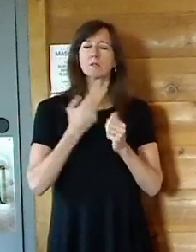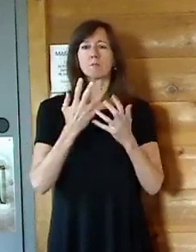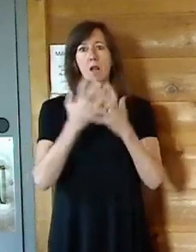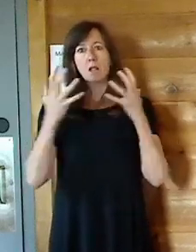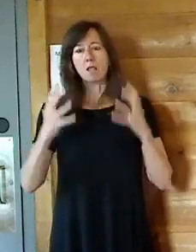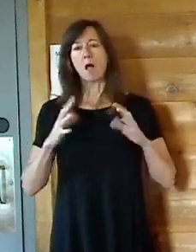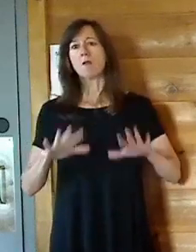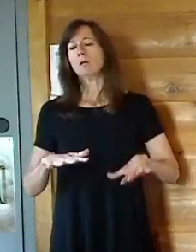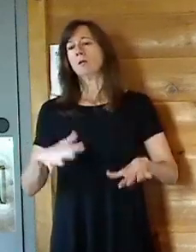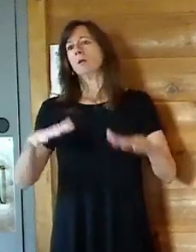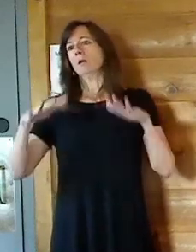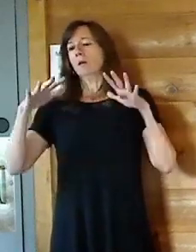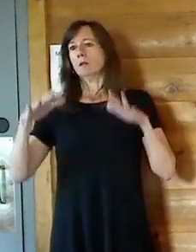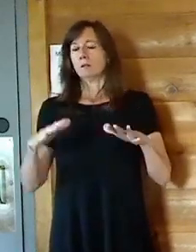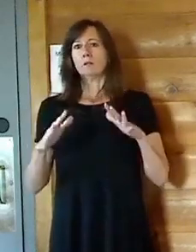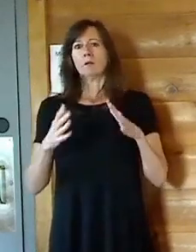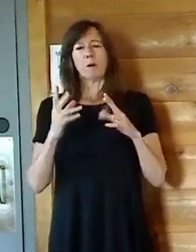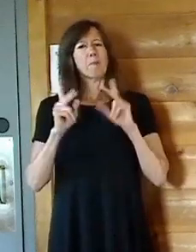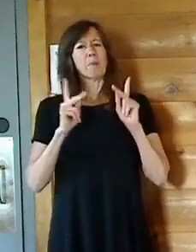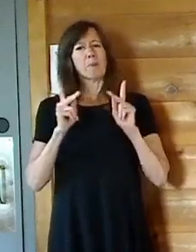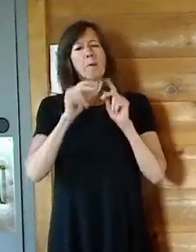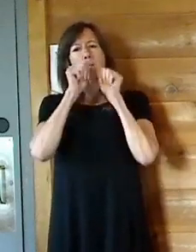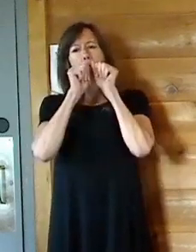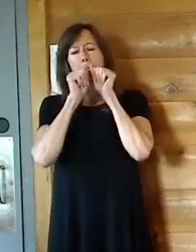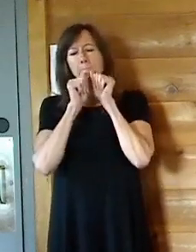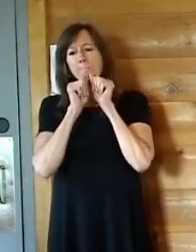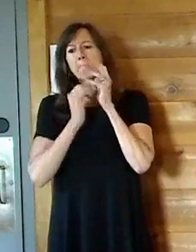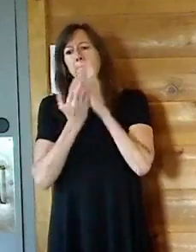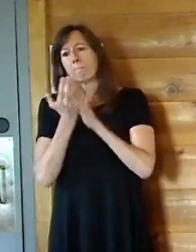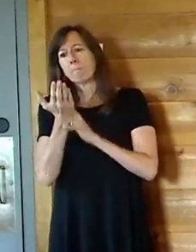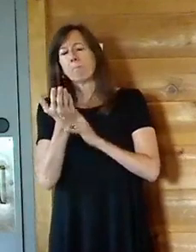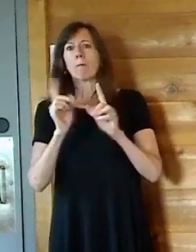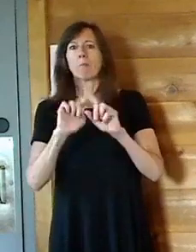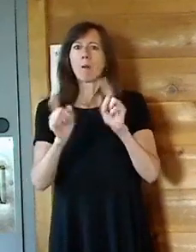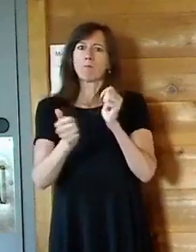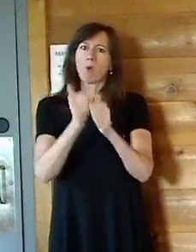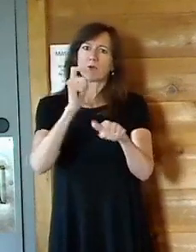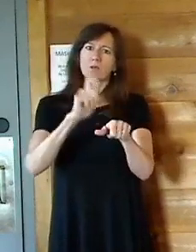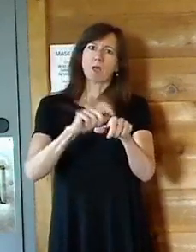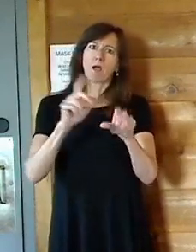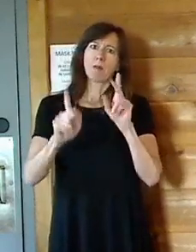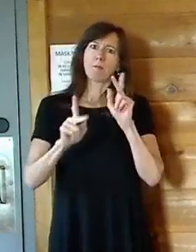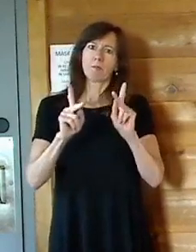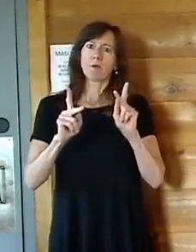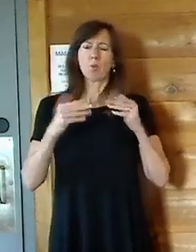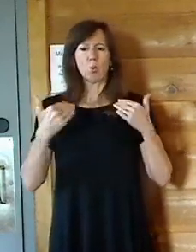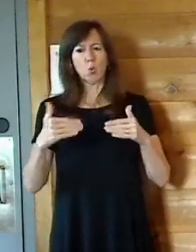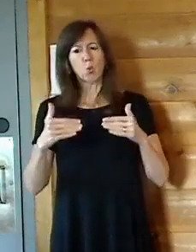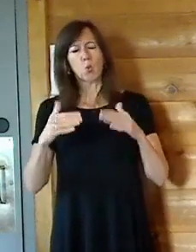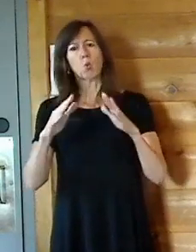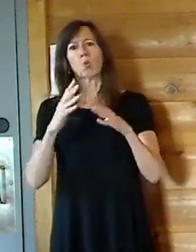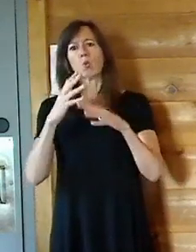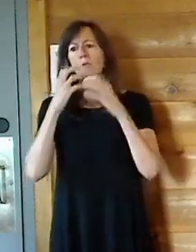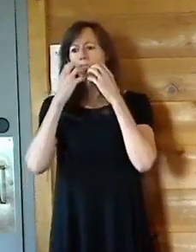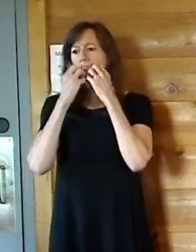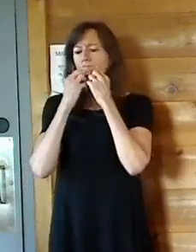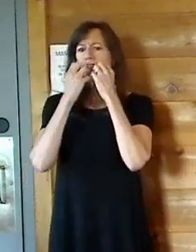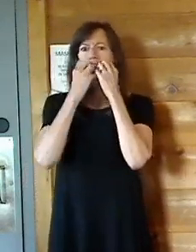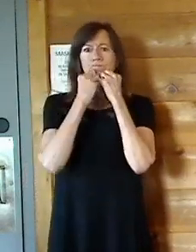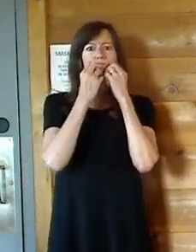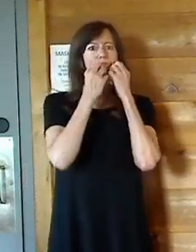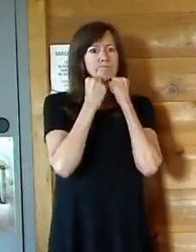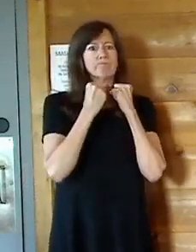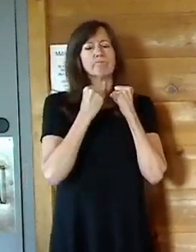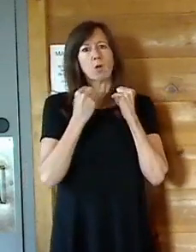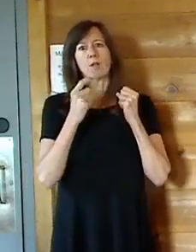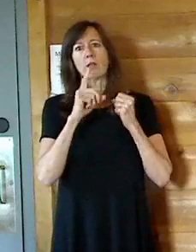I truly feel, you know, mean well and worked hard and rose to the occasion. And if you're watching,